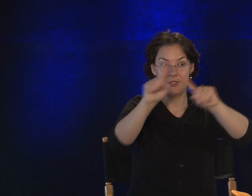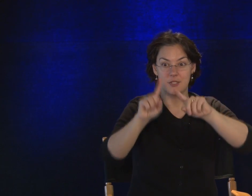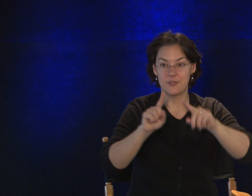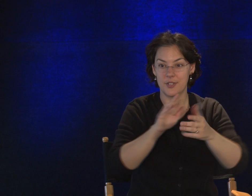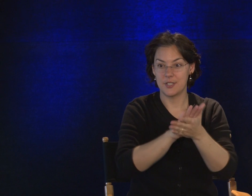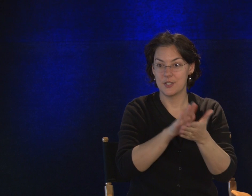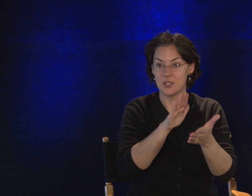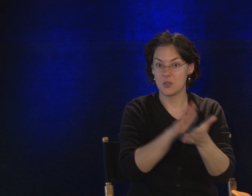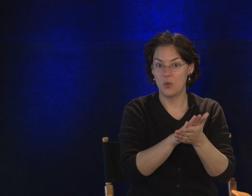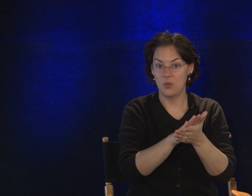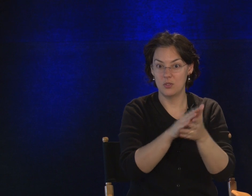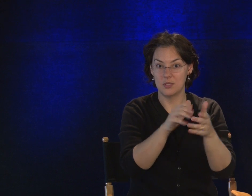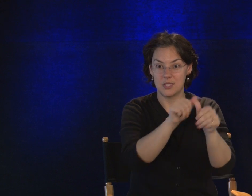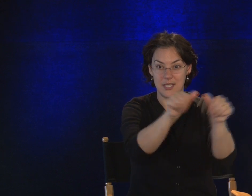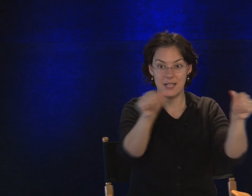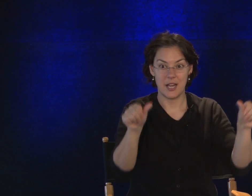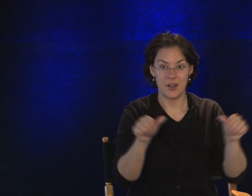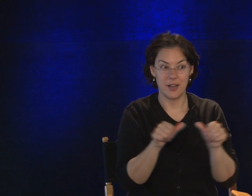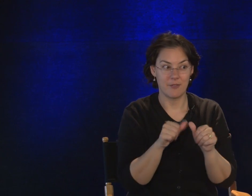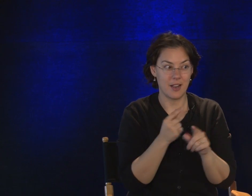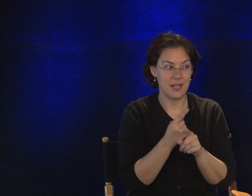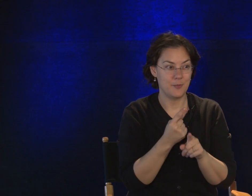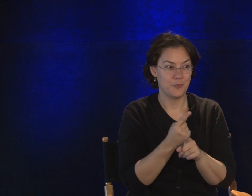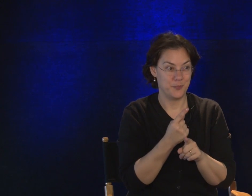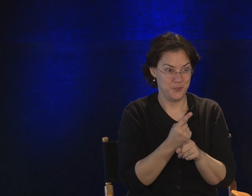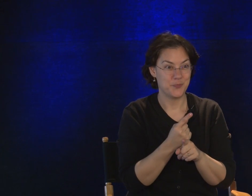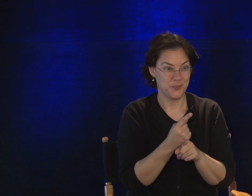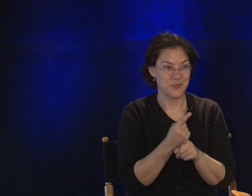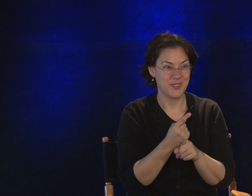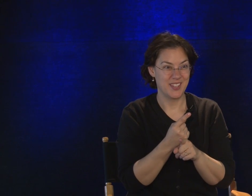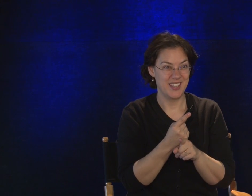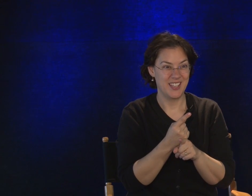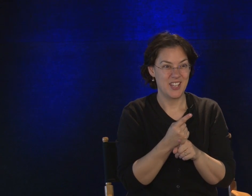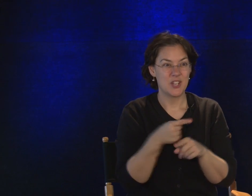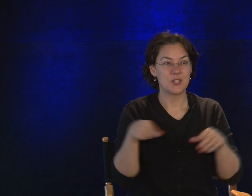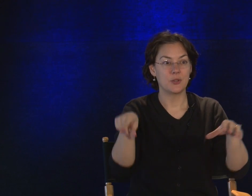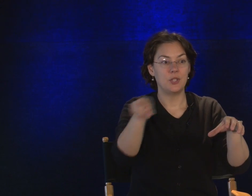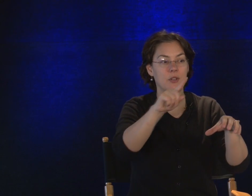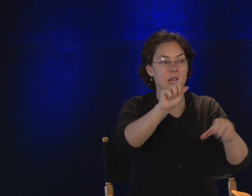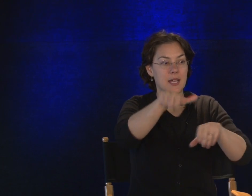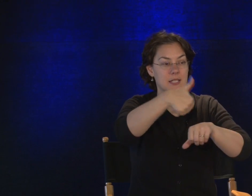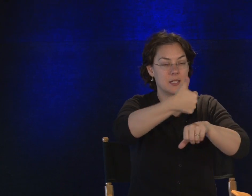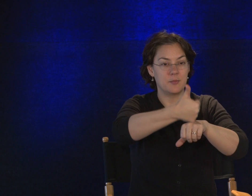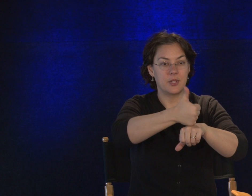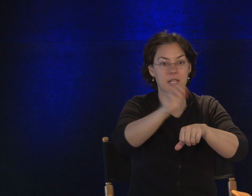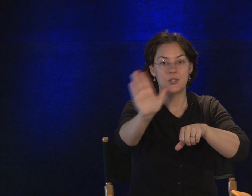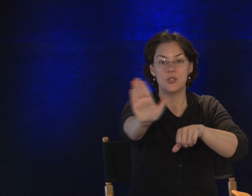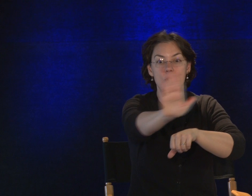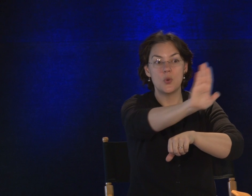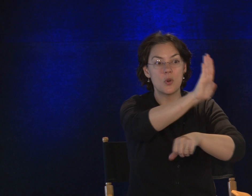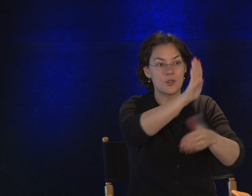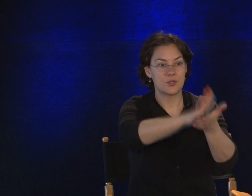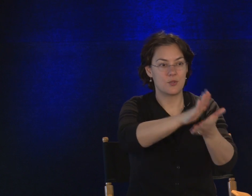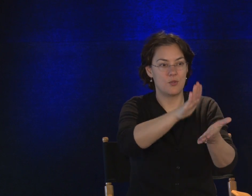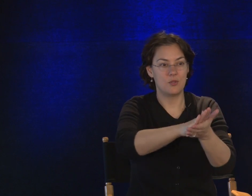different schools in the area, right? So you guys can place your schools